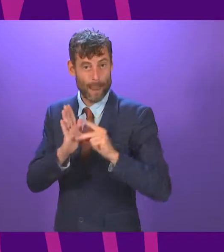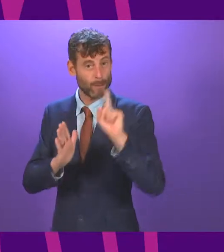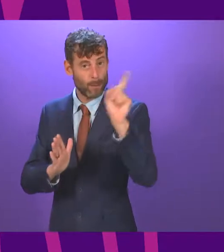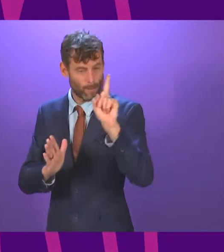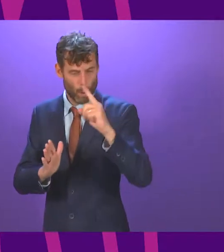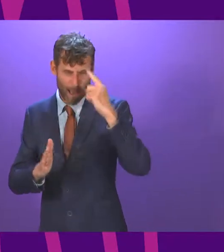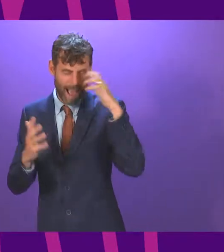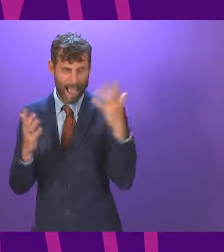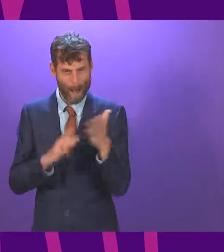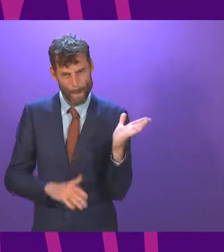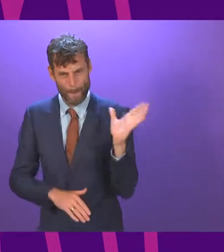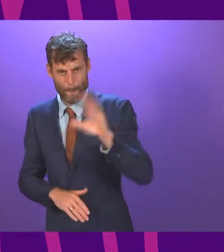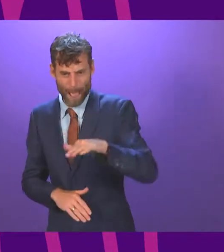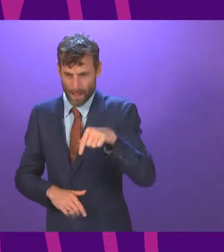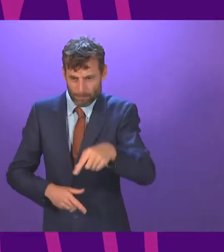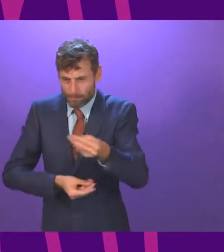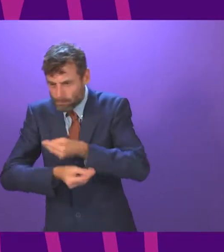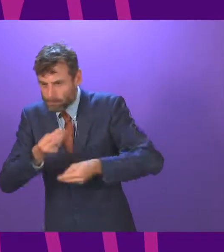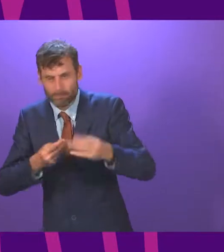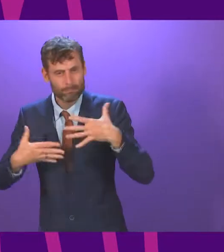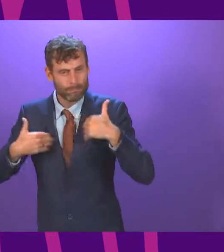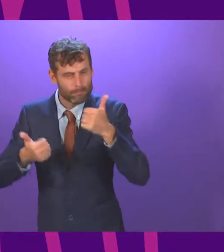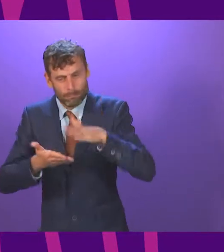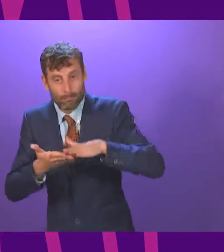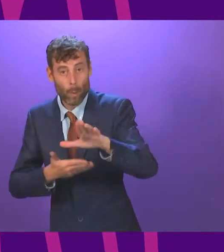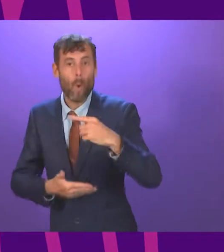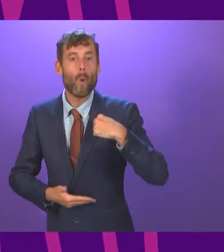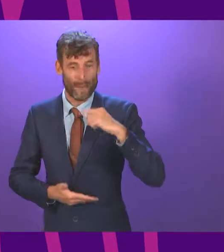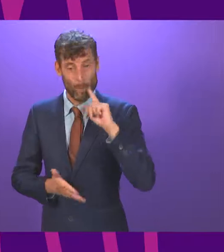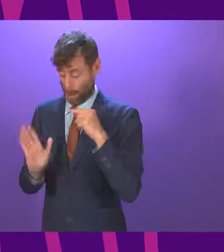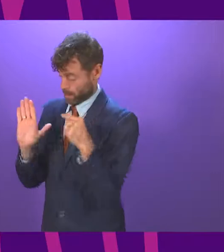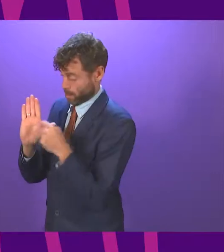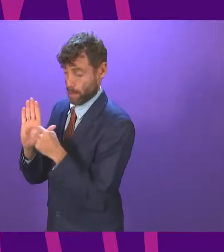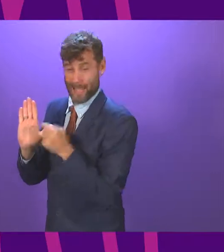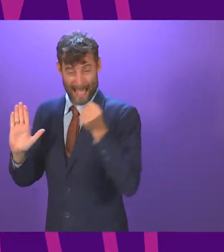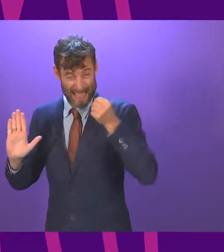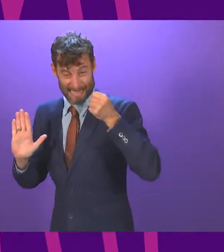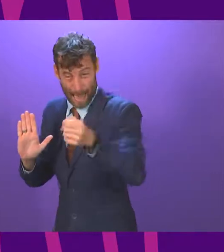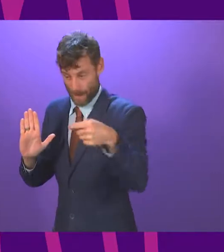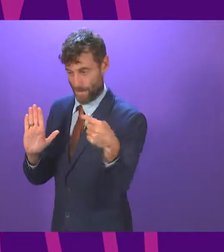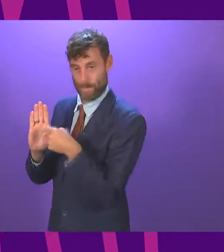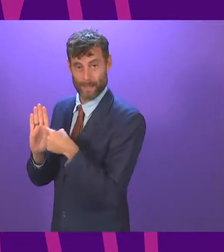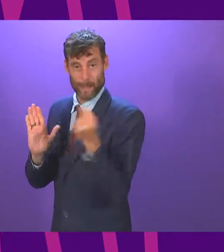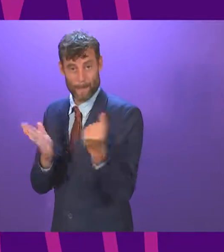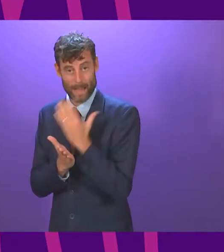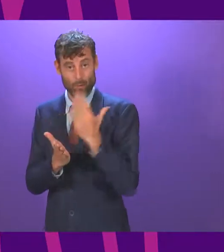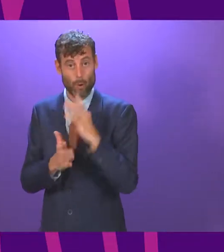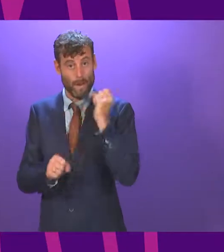at every opportunity to make sure the help is there for those who need it. Still speaking about health?